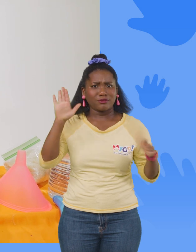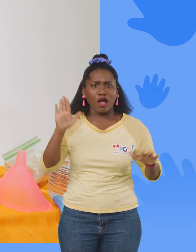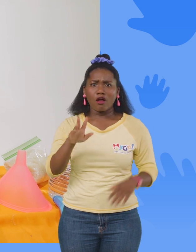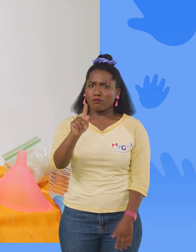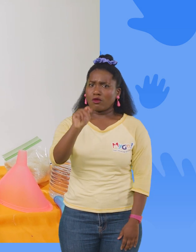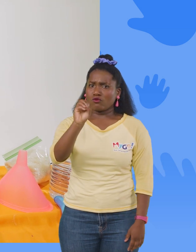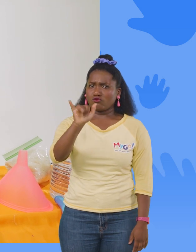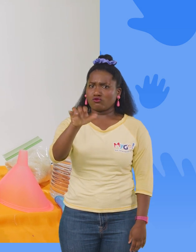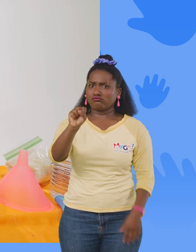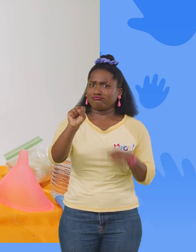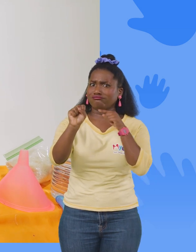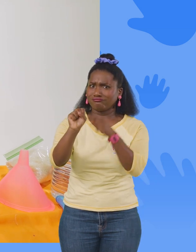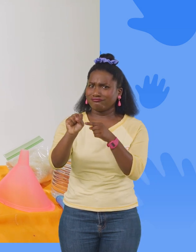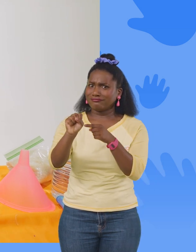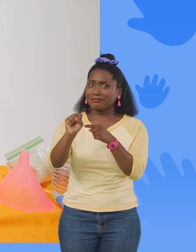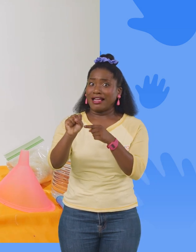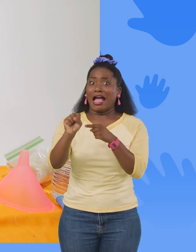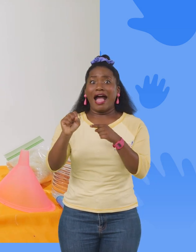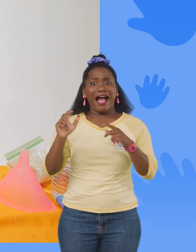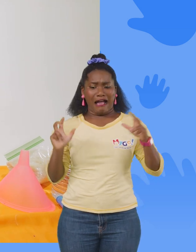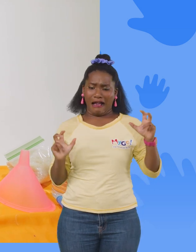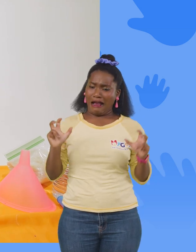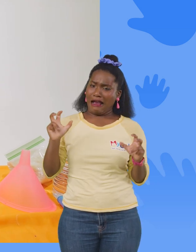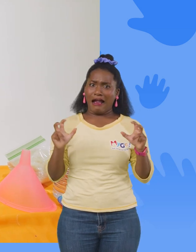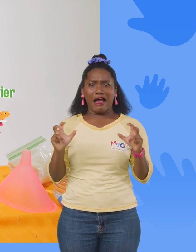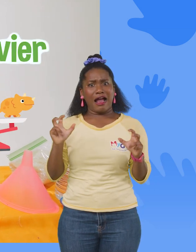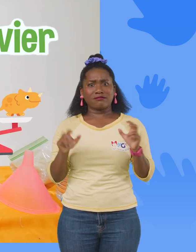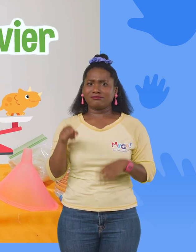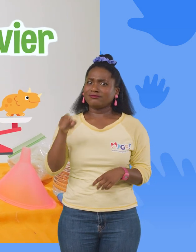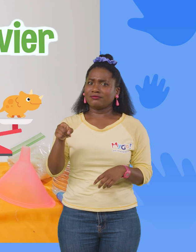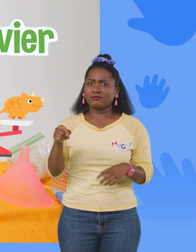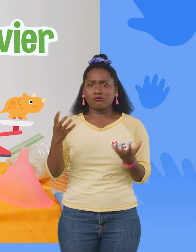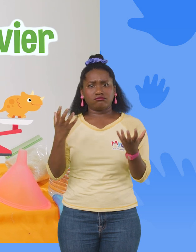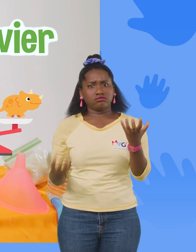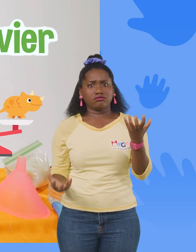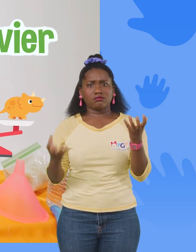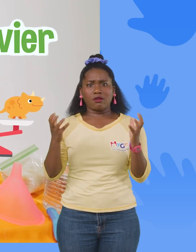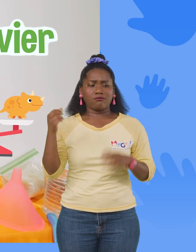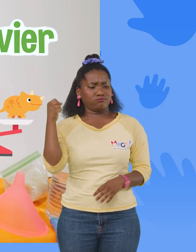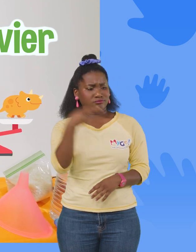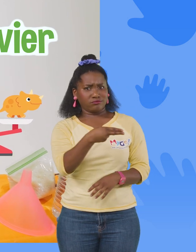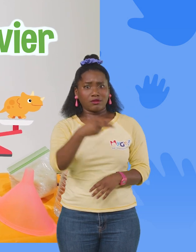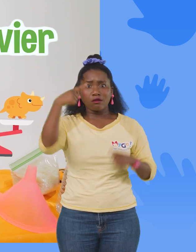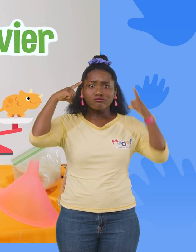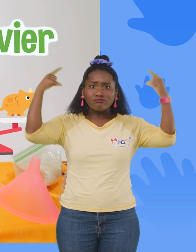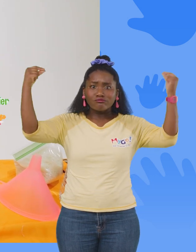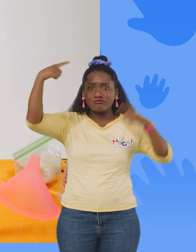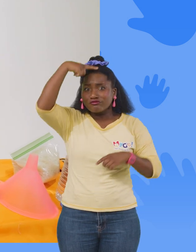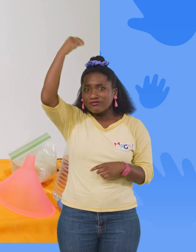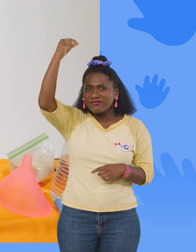for these toys. Yeah, this T-Rex is heavier than the Triceratops. But what